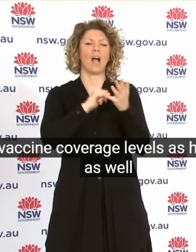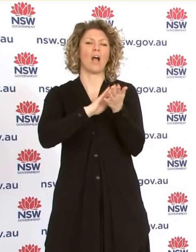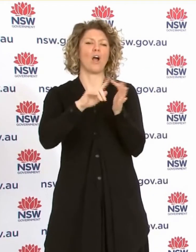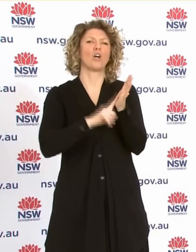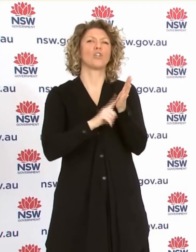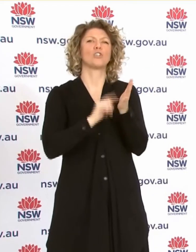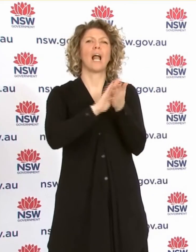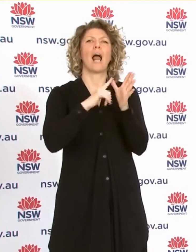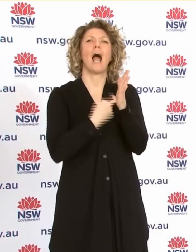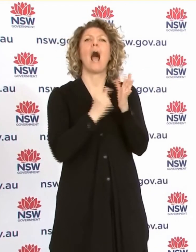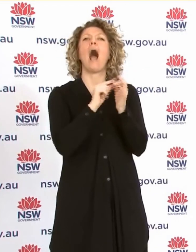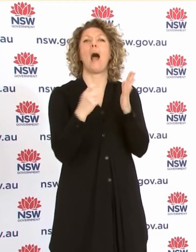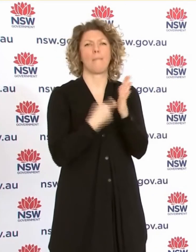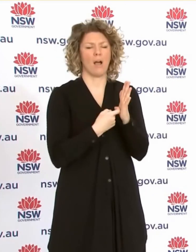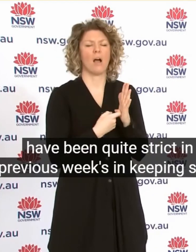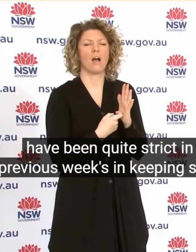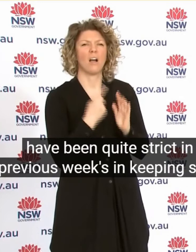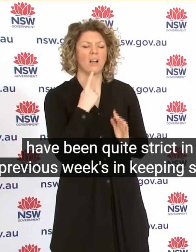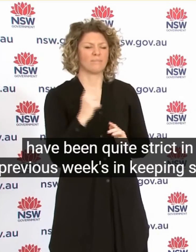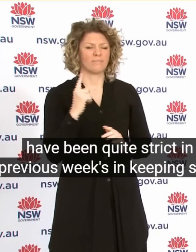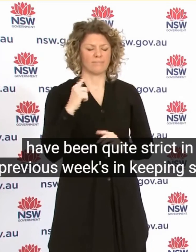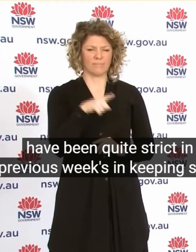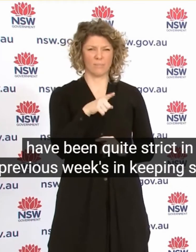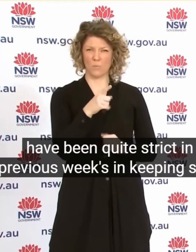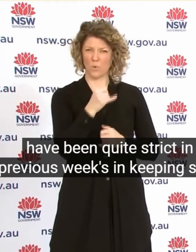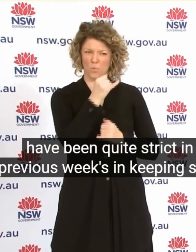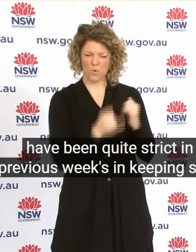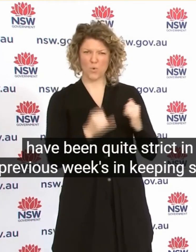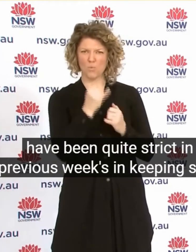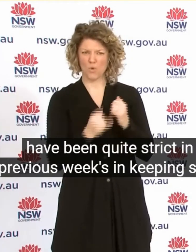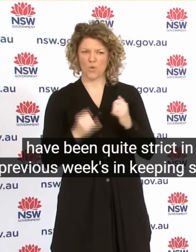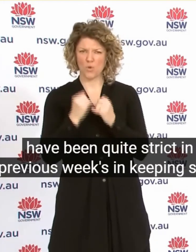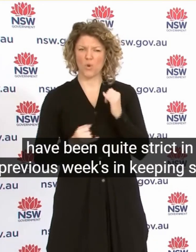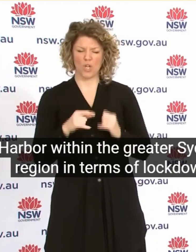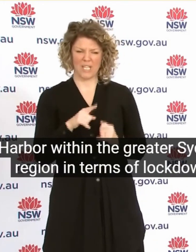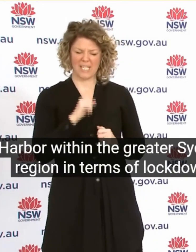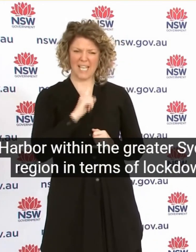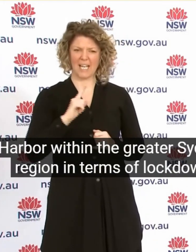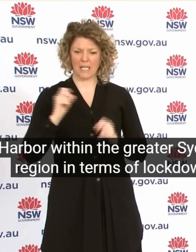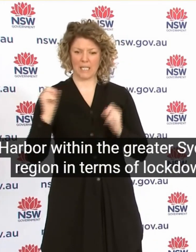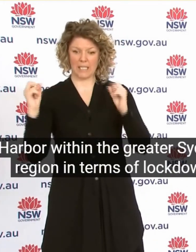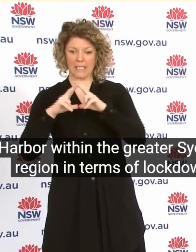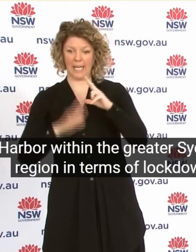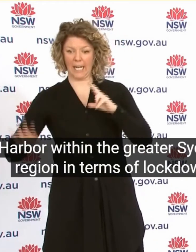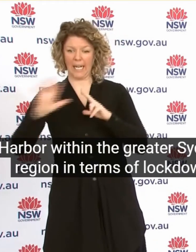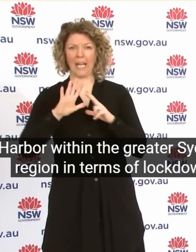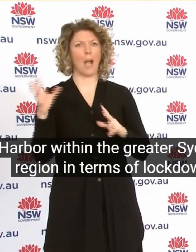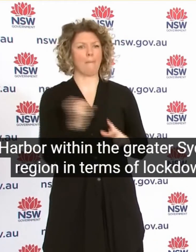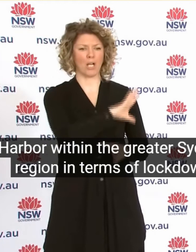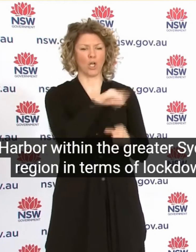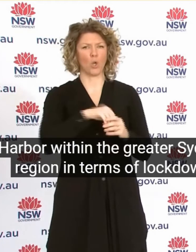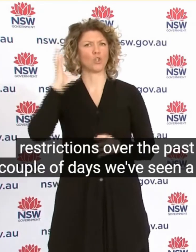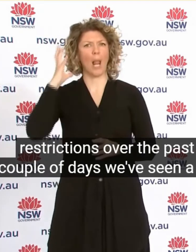You And The Premier Have Been Quite Strict In Previous Weeks In Keeping Shell Harbour Within The Greater Sydney Region In Terms Of Lockdown Restrictions